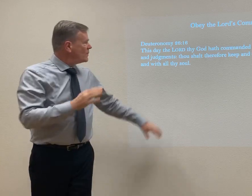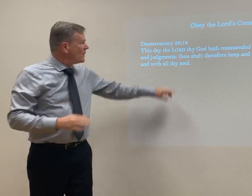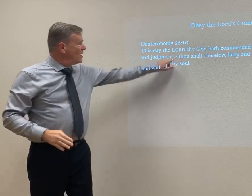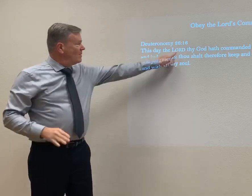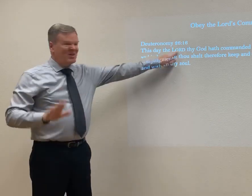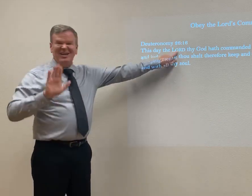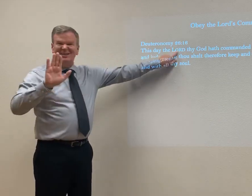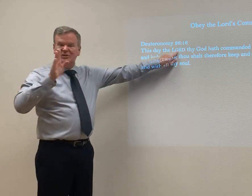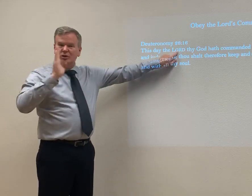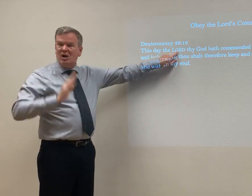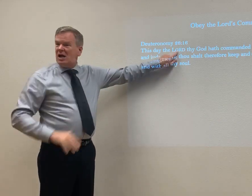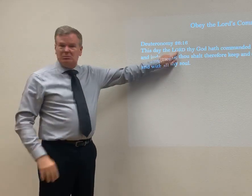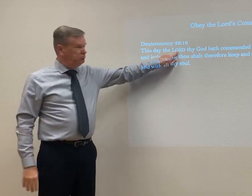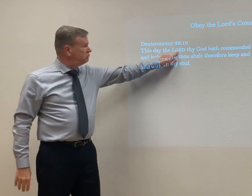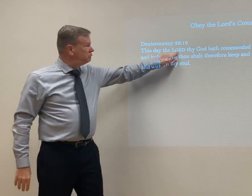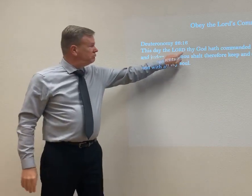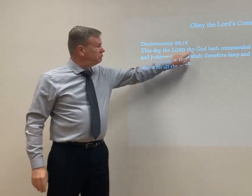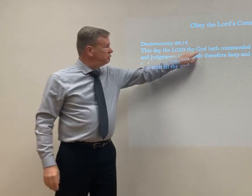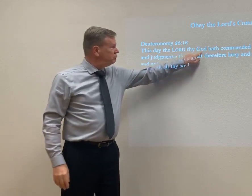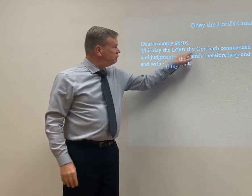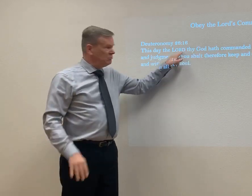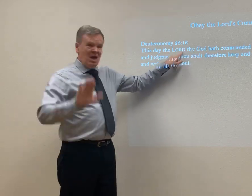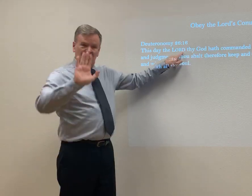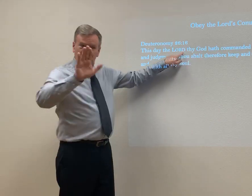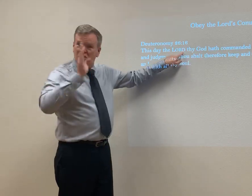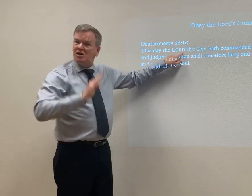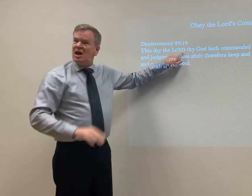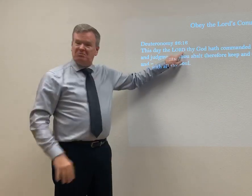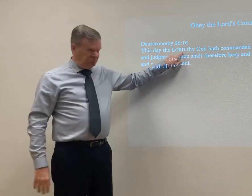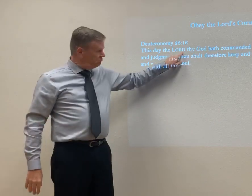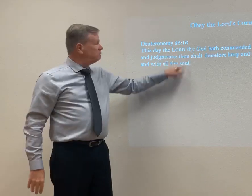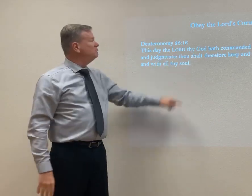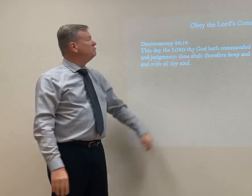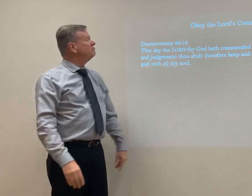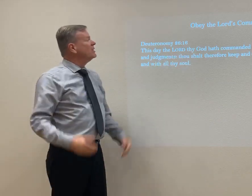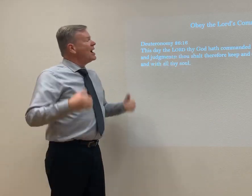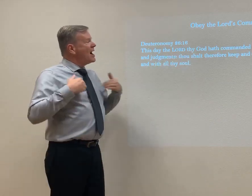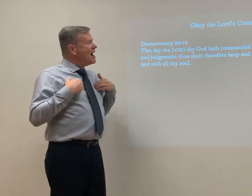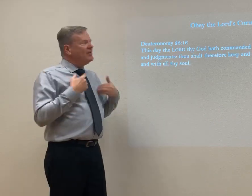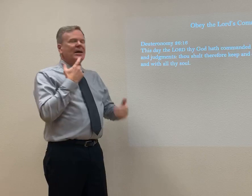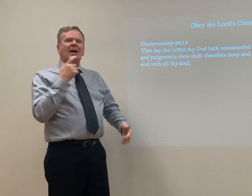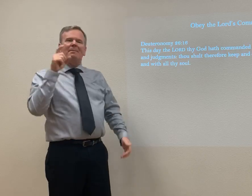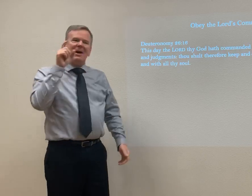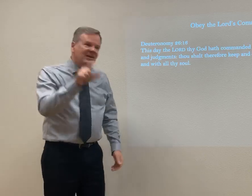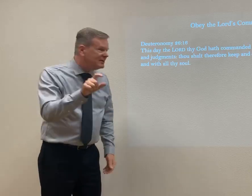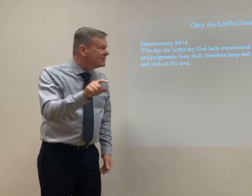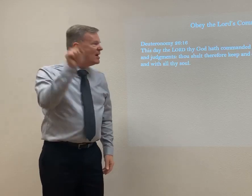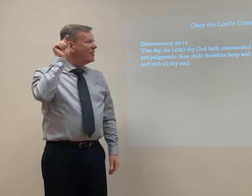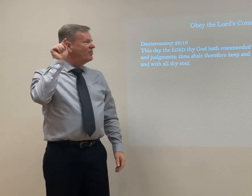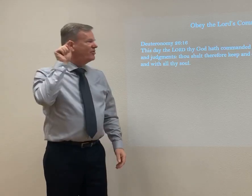that's your God. So the Lord thy God hath commanded thee,